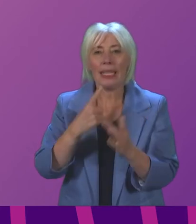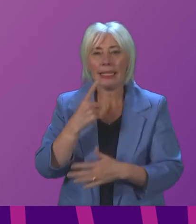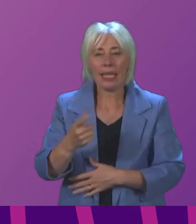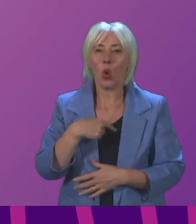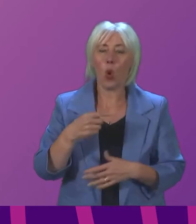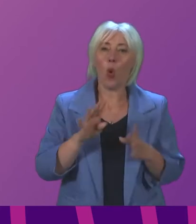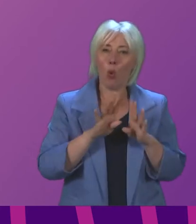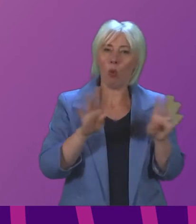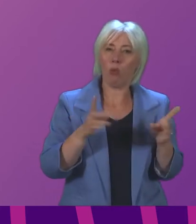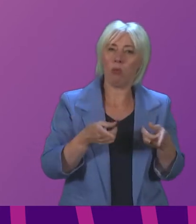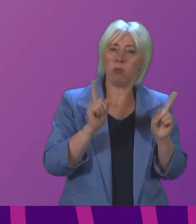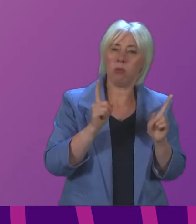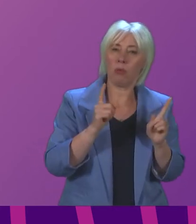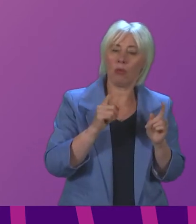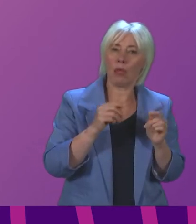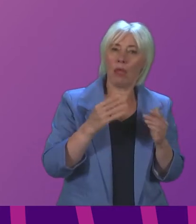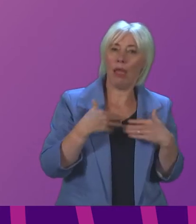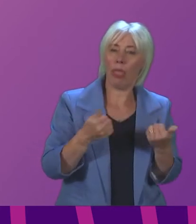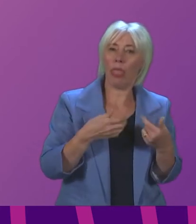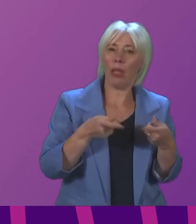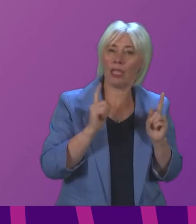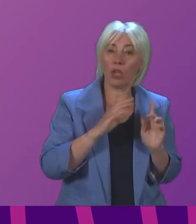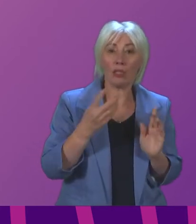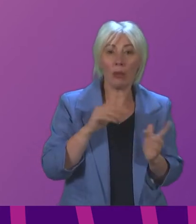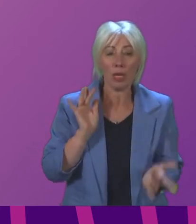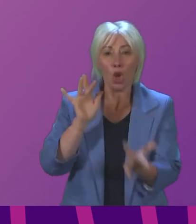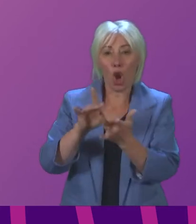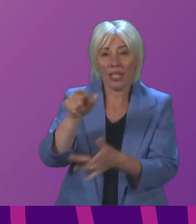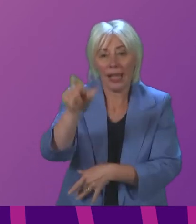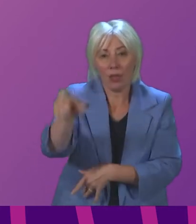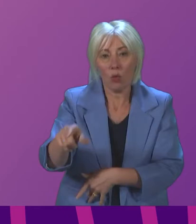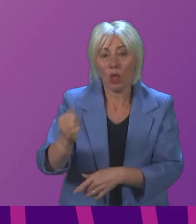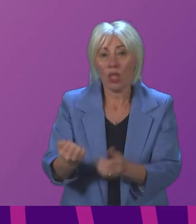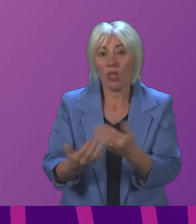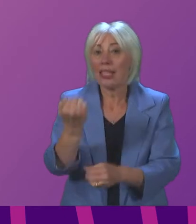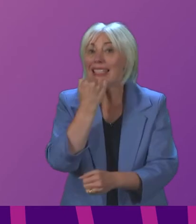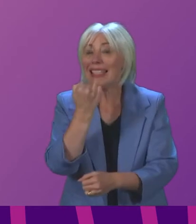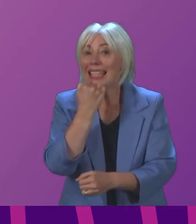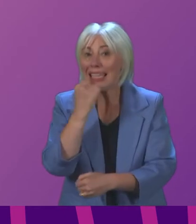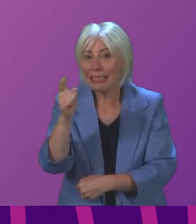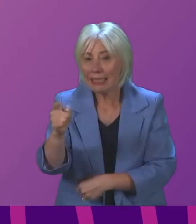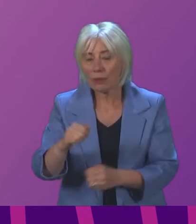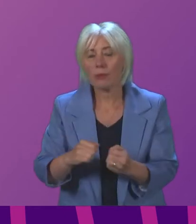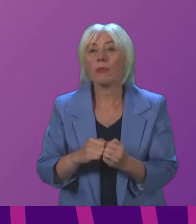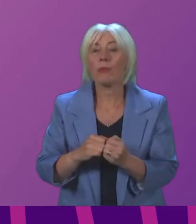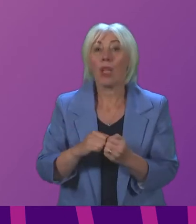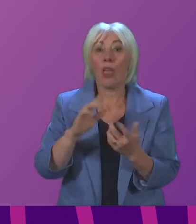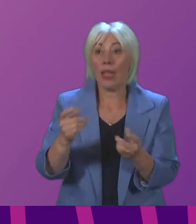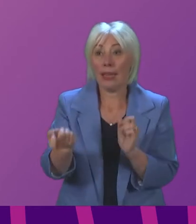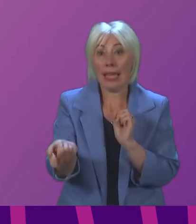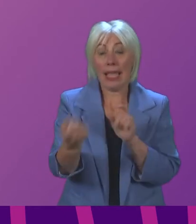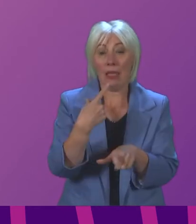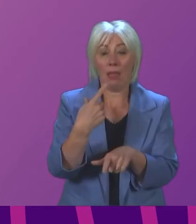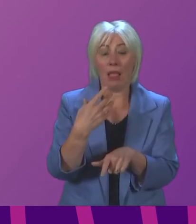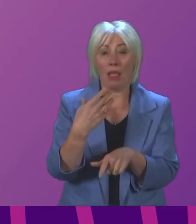cabinet secretary had in fact been in touch to set some dates immediately following that I received an email